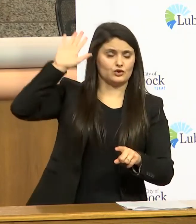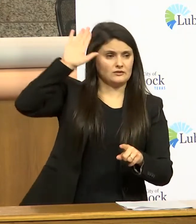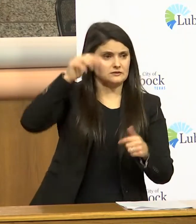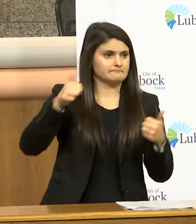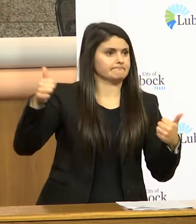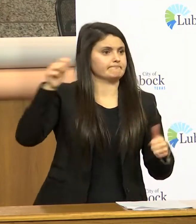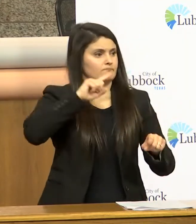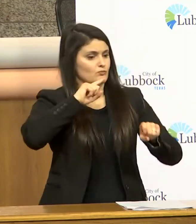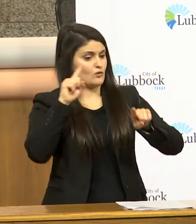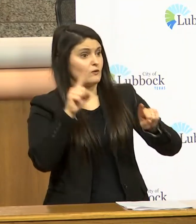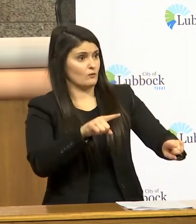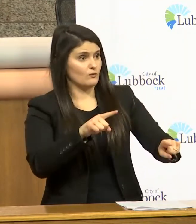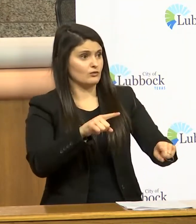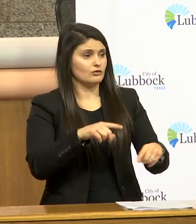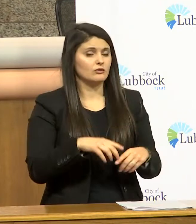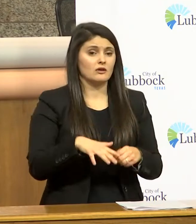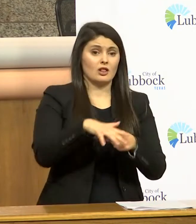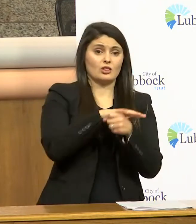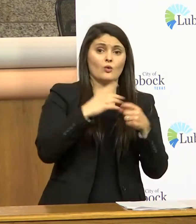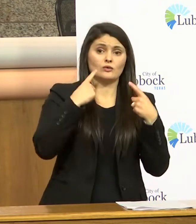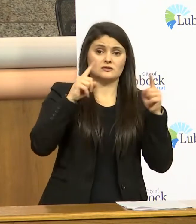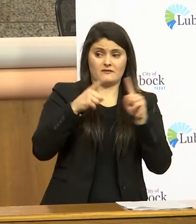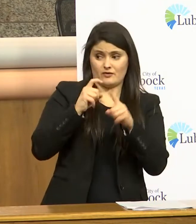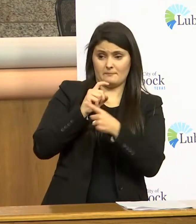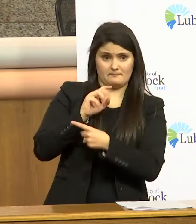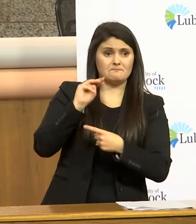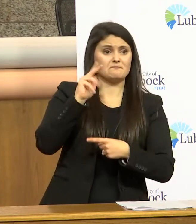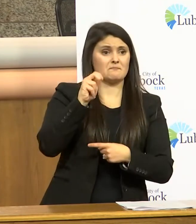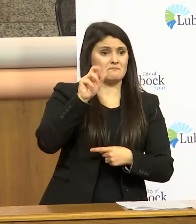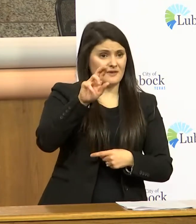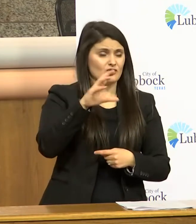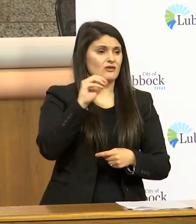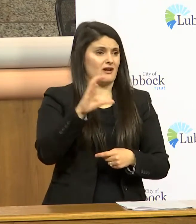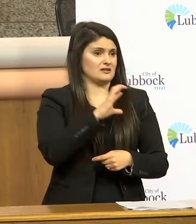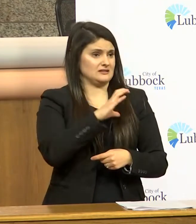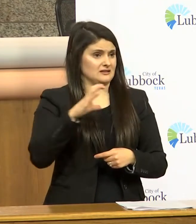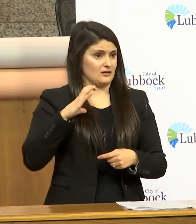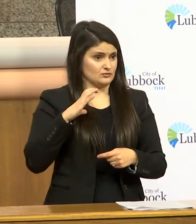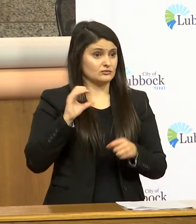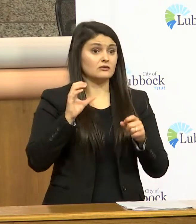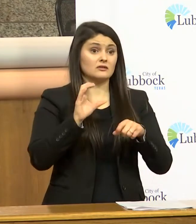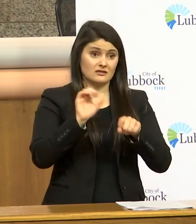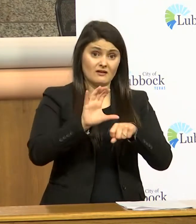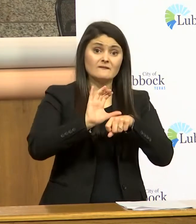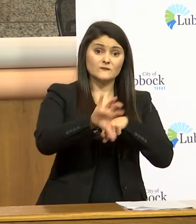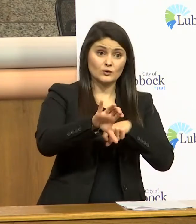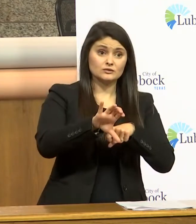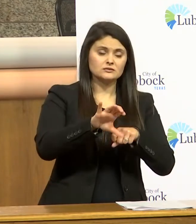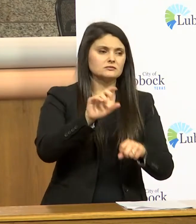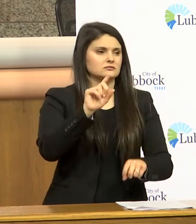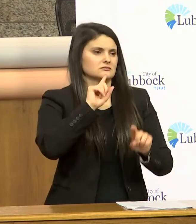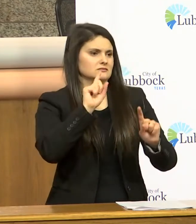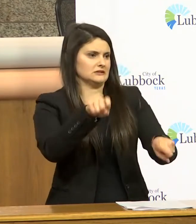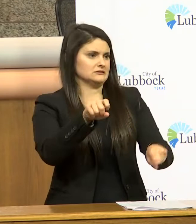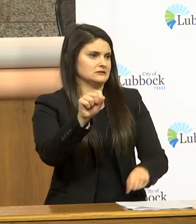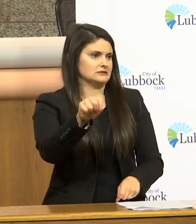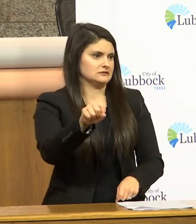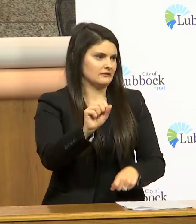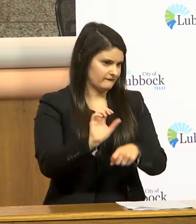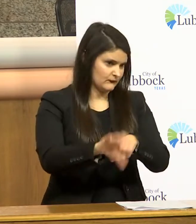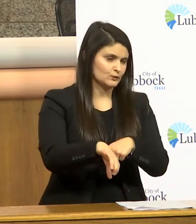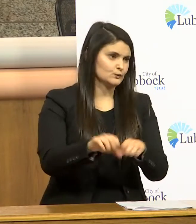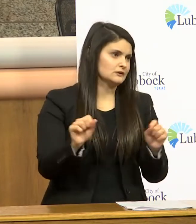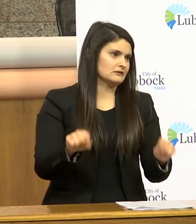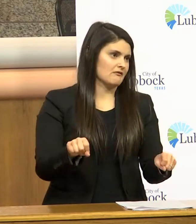and the local declaration issued by the mayor and the lubbock city council are they enforceable and the answer to that is yes they're